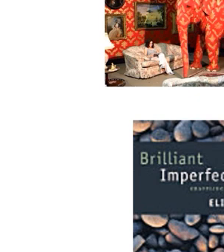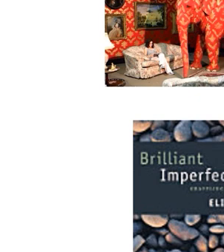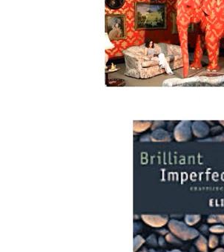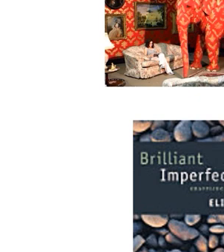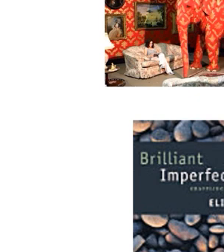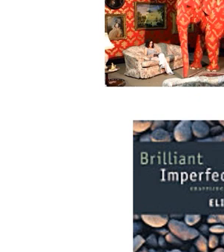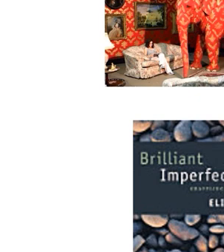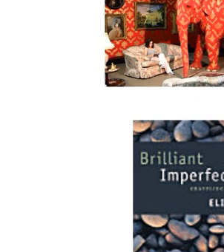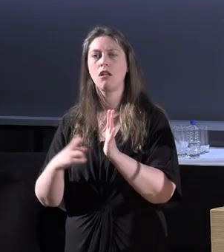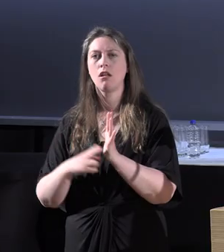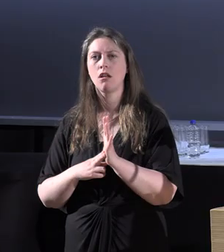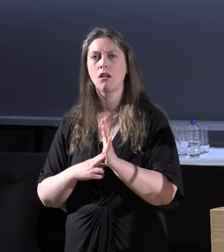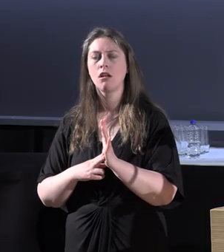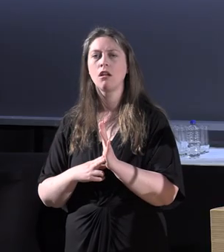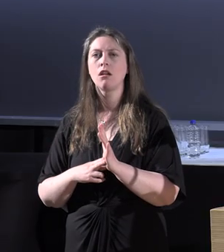author